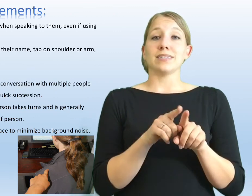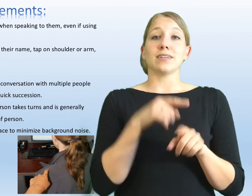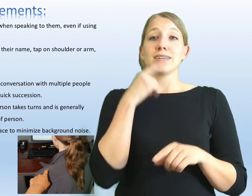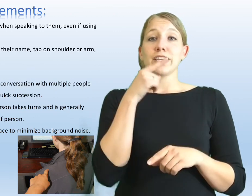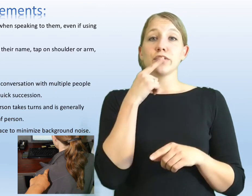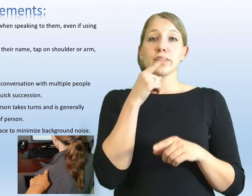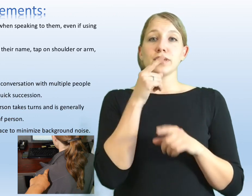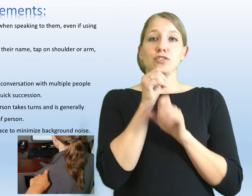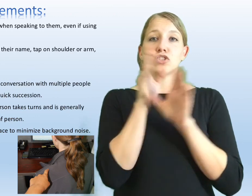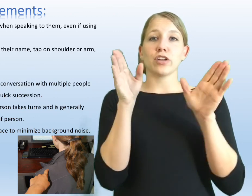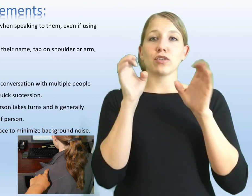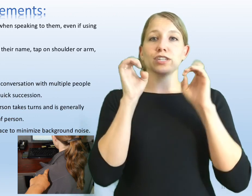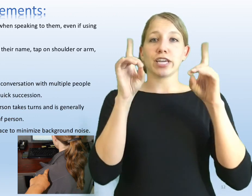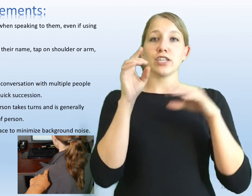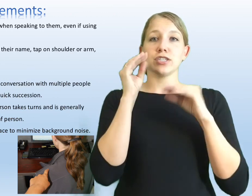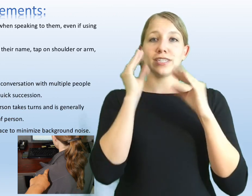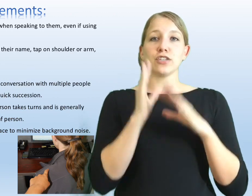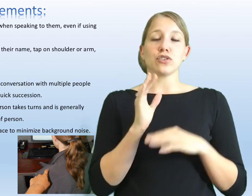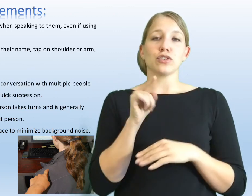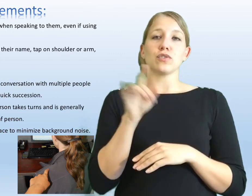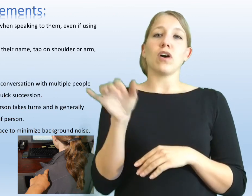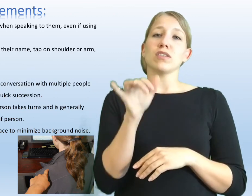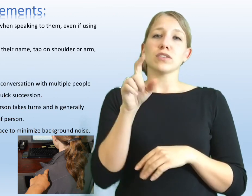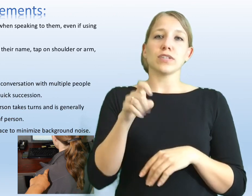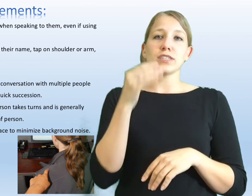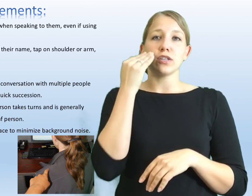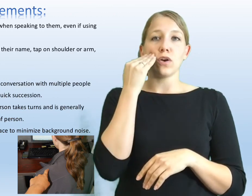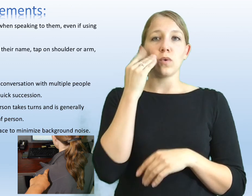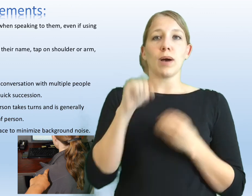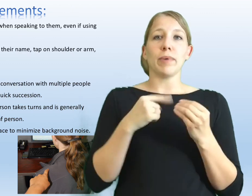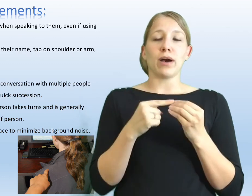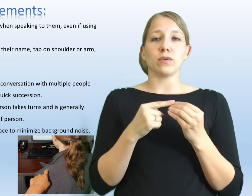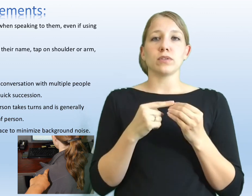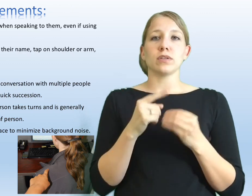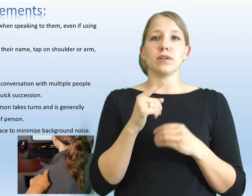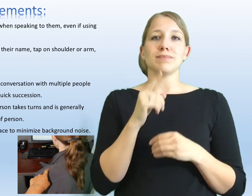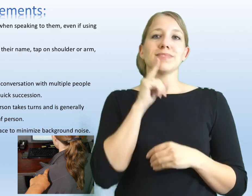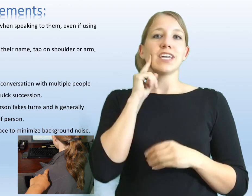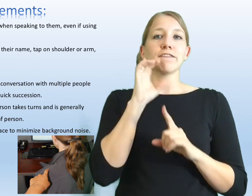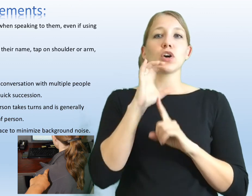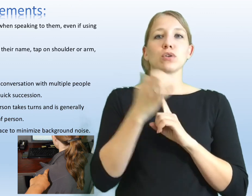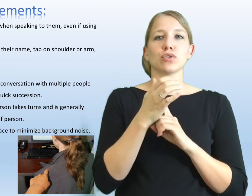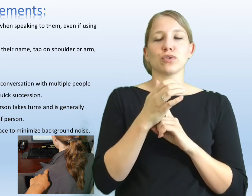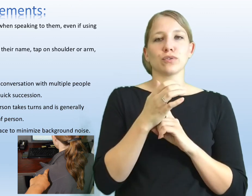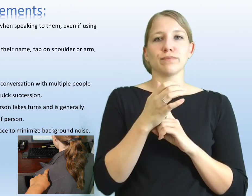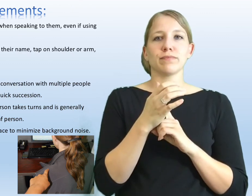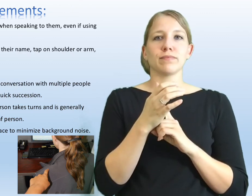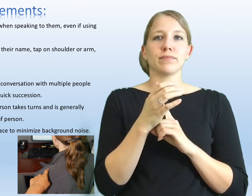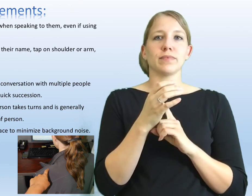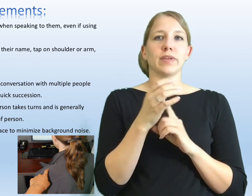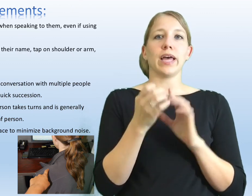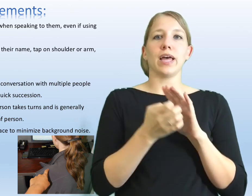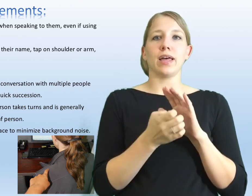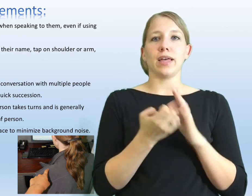As a hearing general education teacher, you'll also need to know about deaf culture